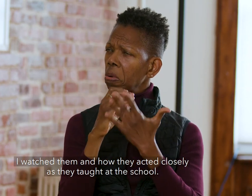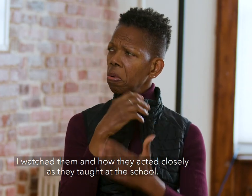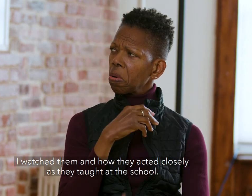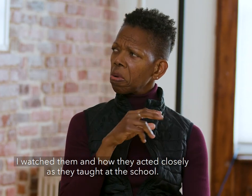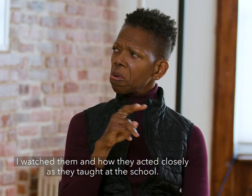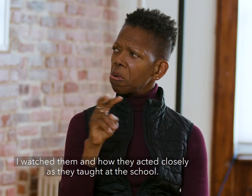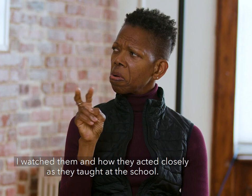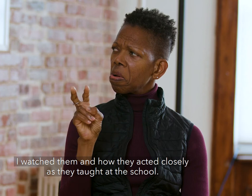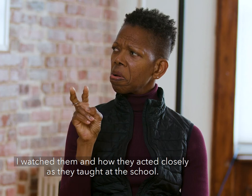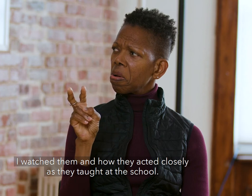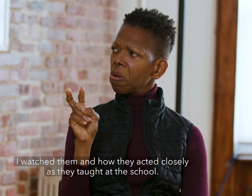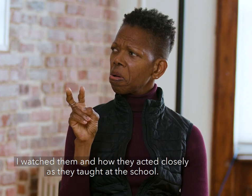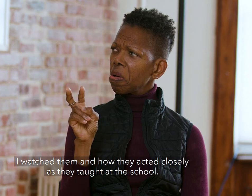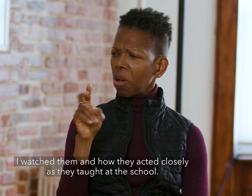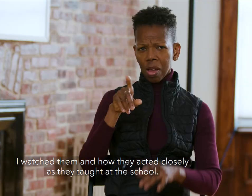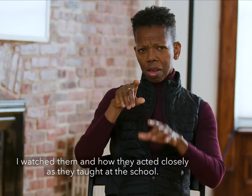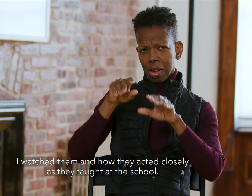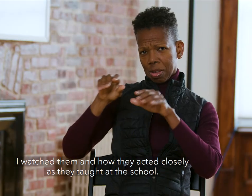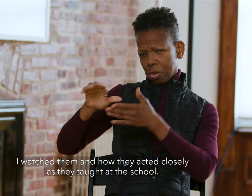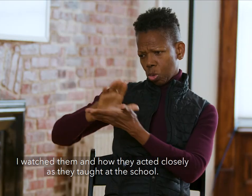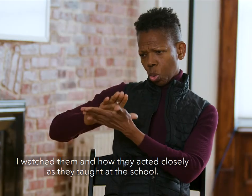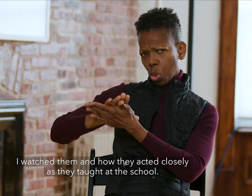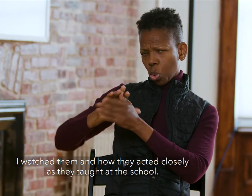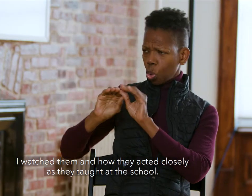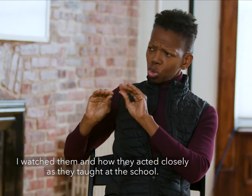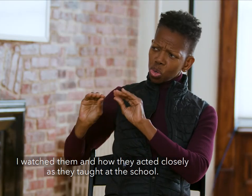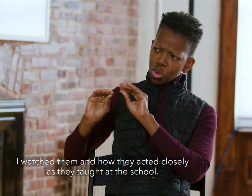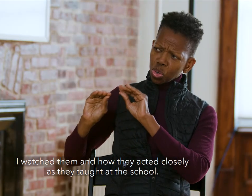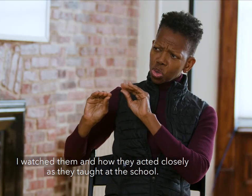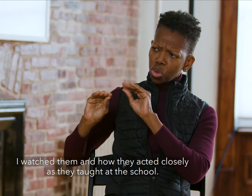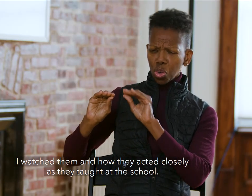watched them and how they acted closely as they taught at the school.